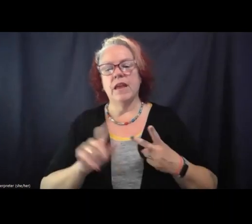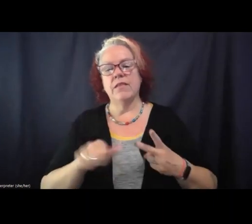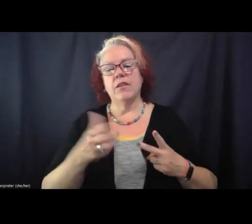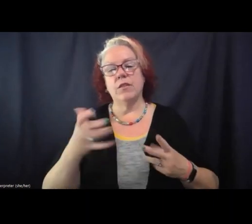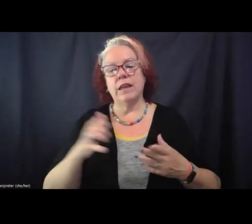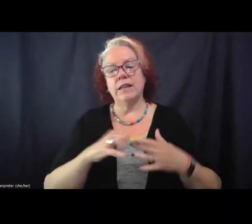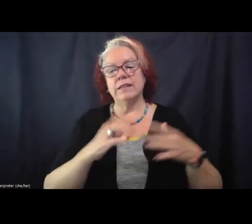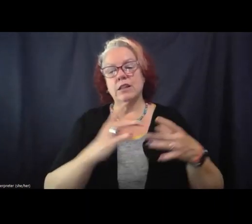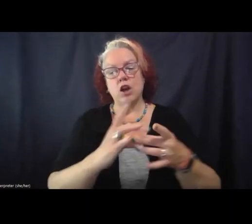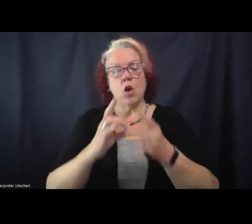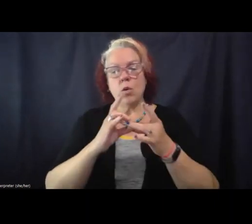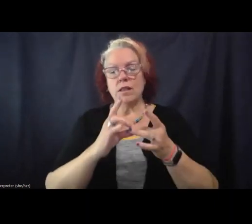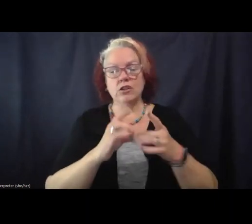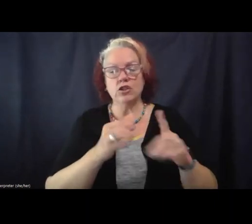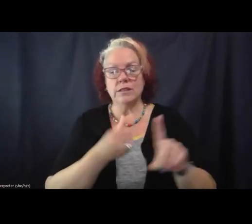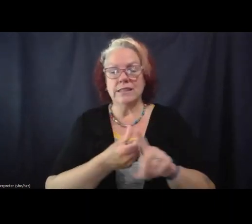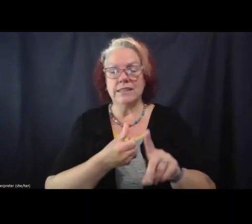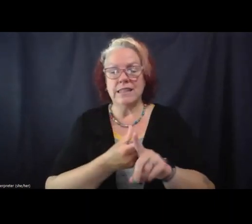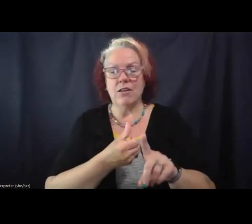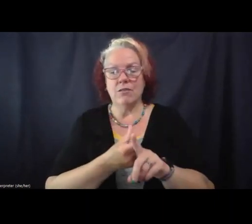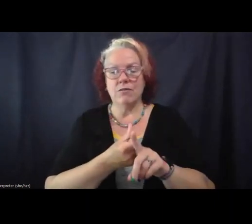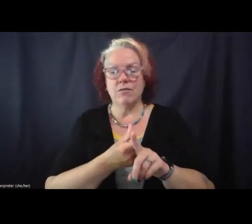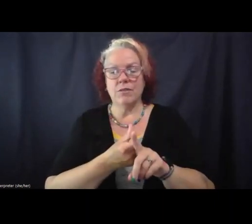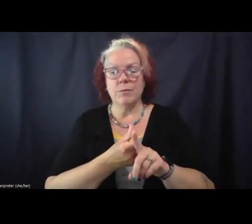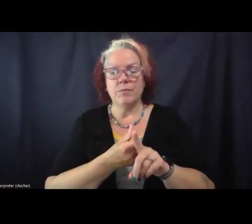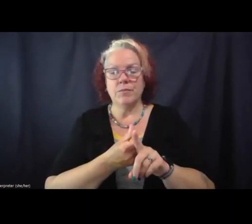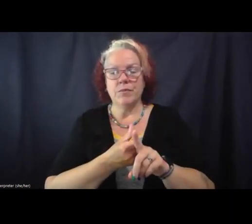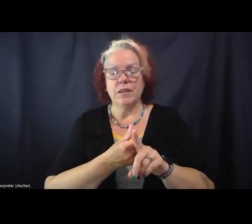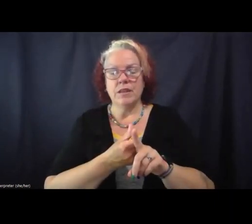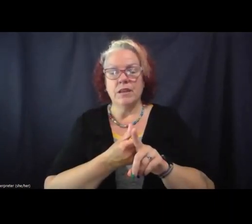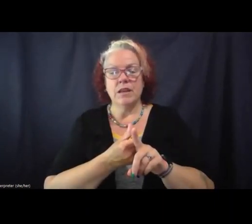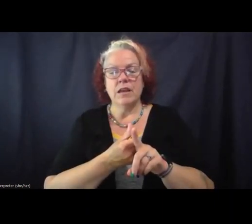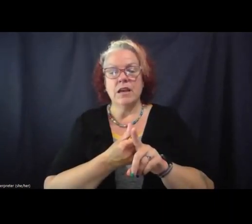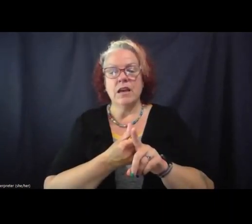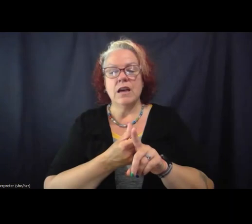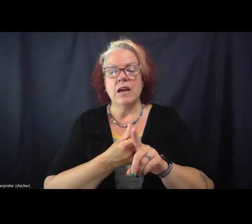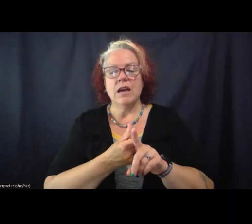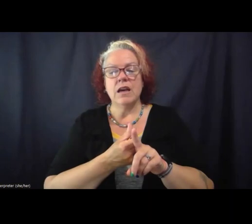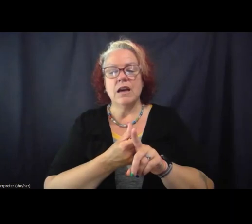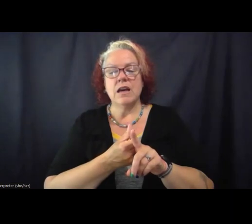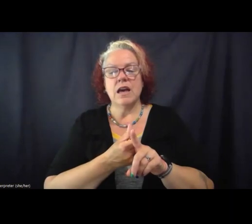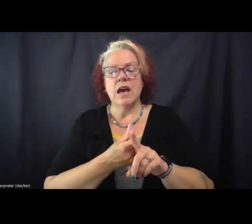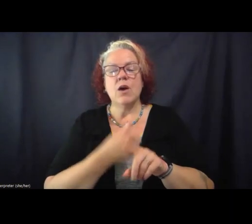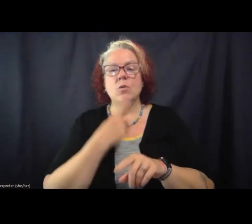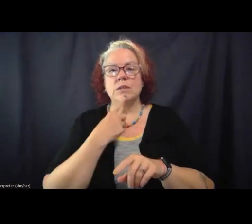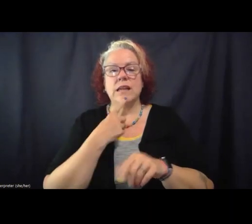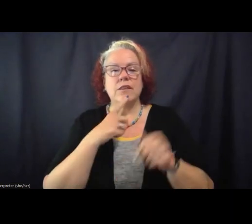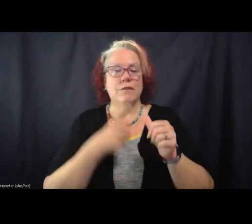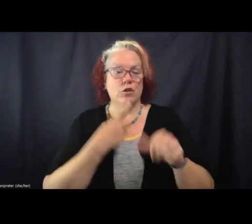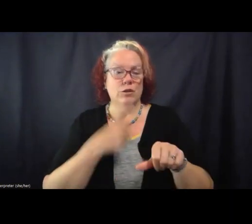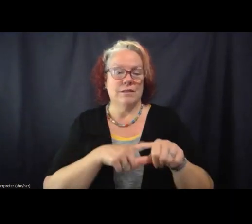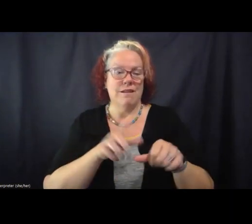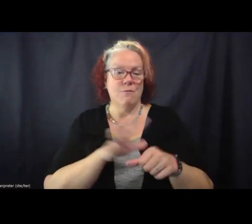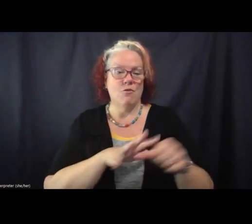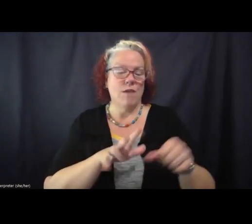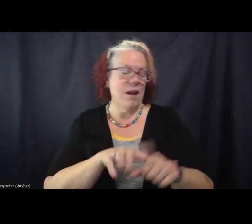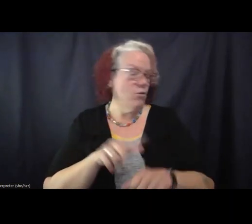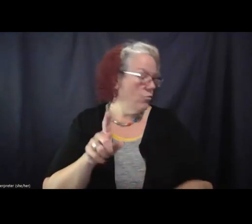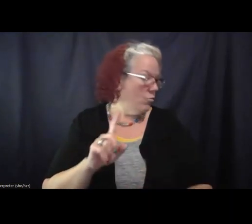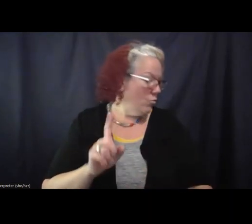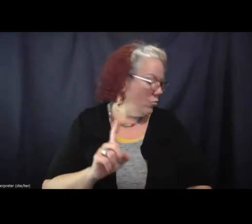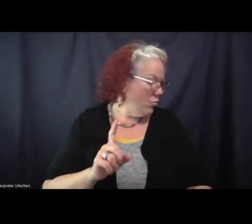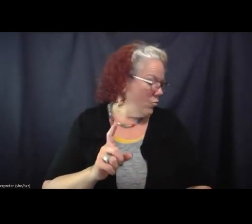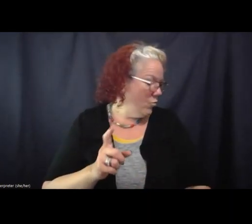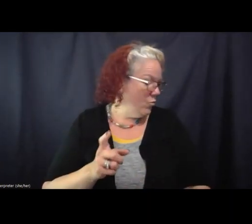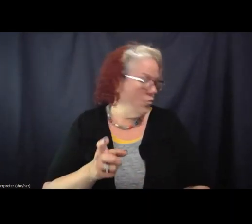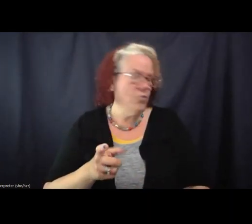coalition itself. Like I was saying before, first time around, like I, I think we were, um, there were